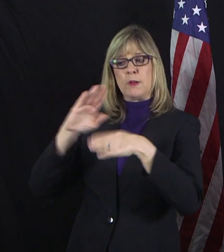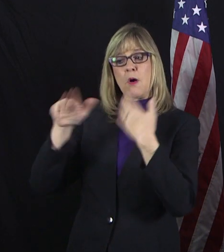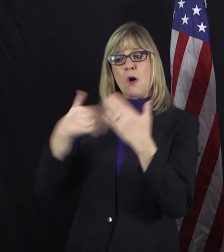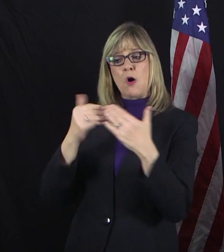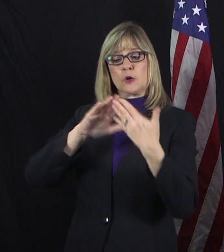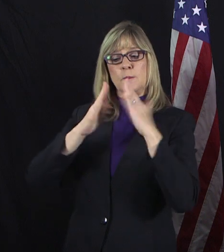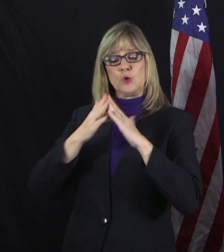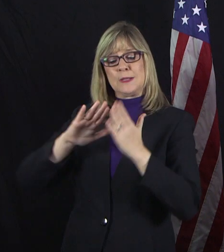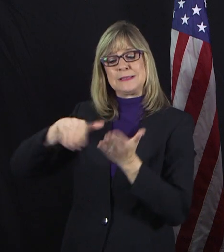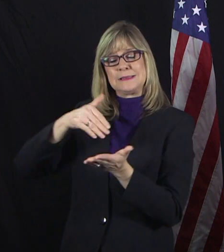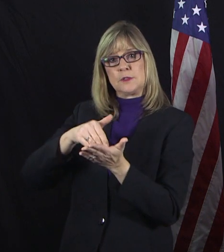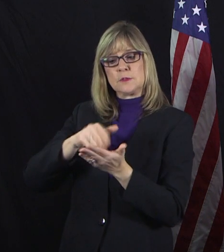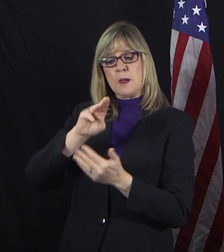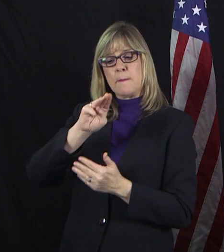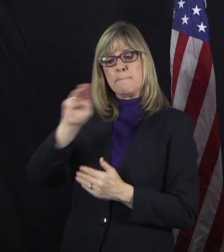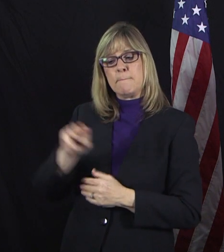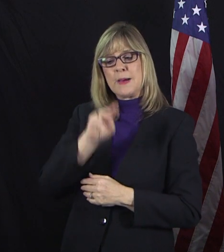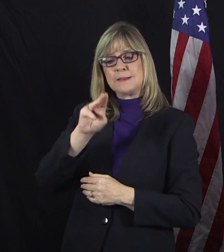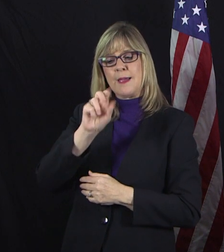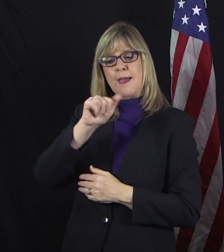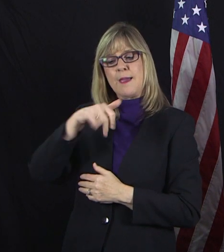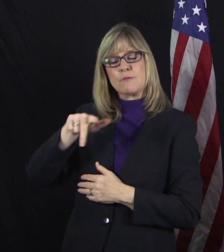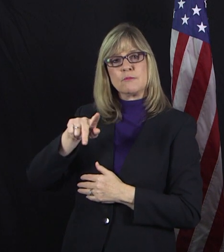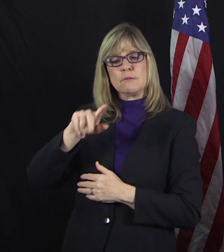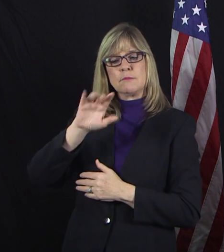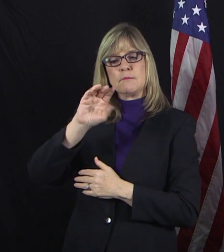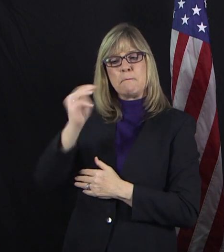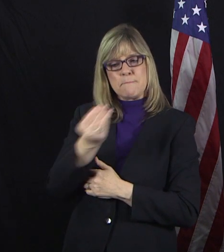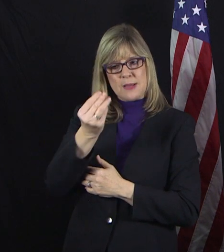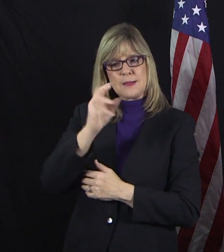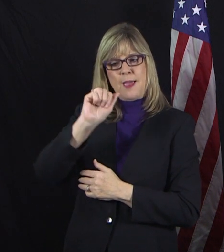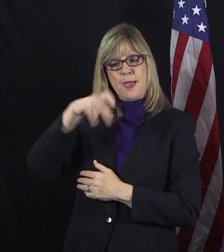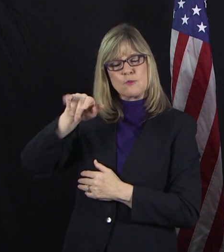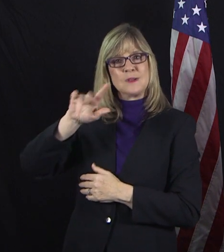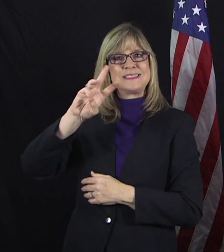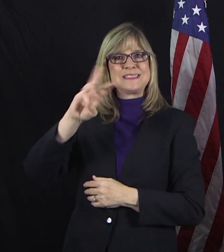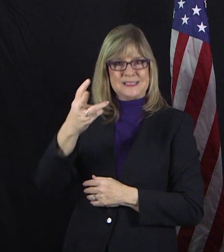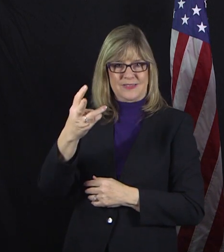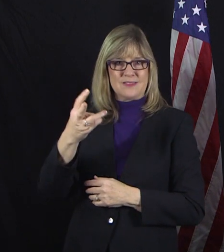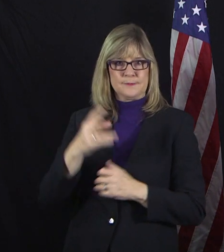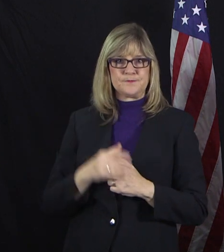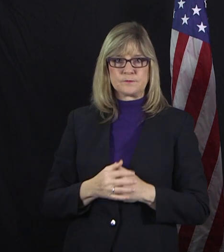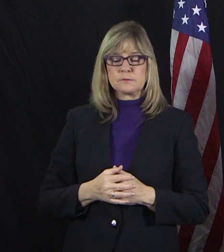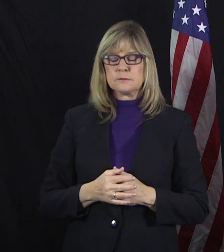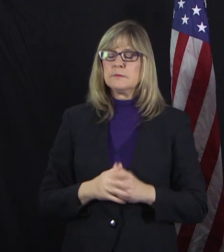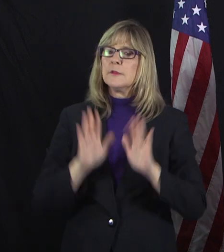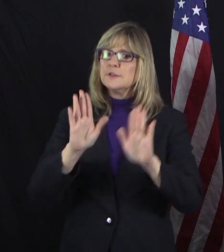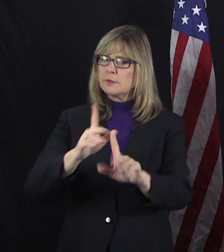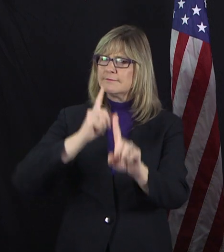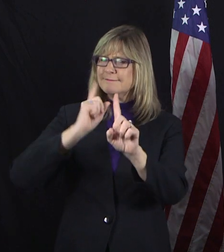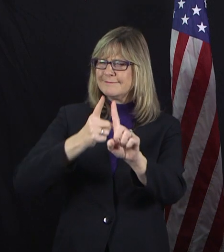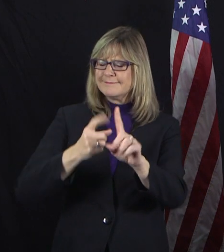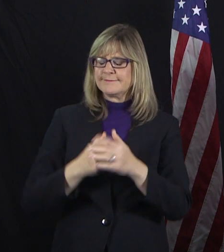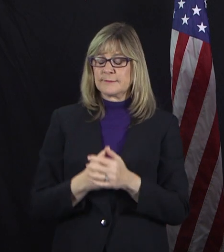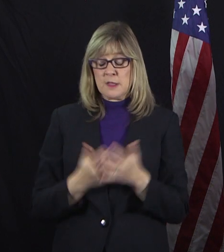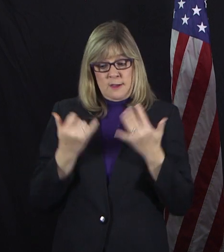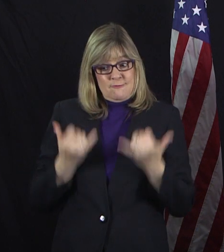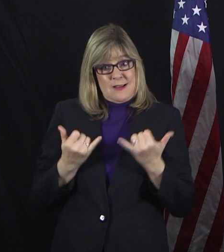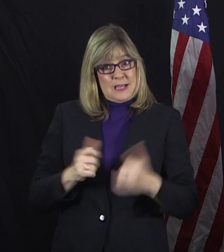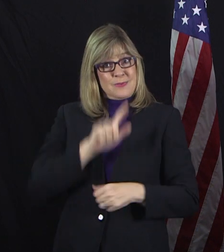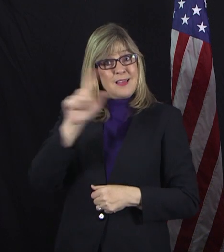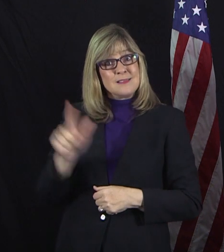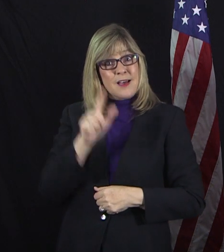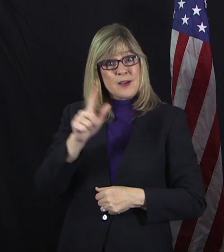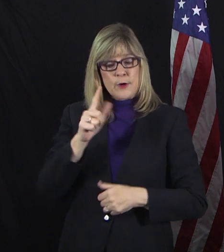April 6th. So let's get into it. The library is actively working on figuring out how to